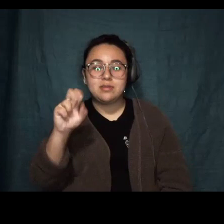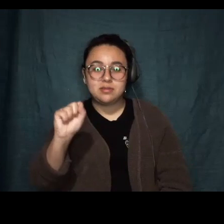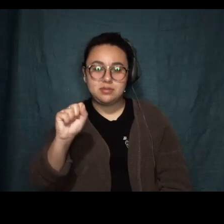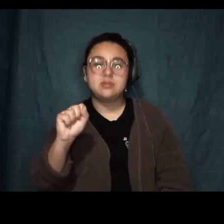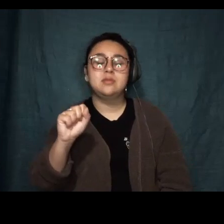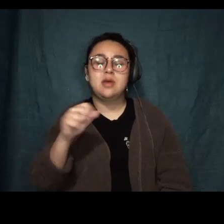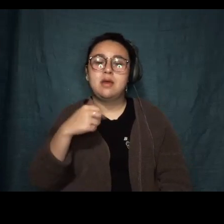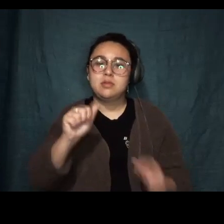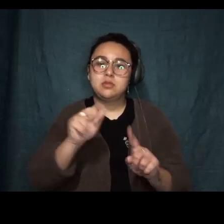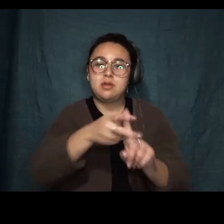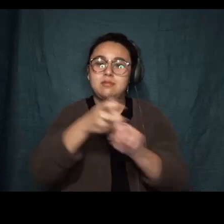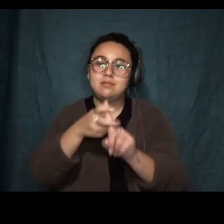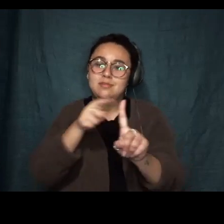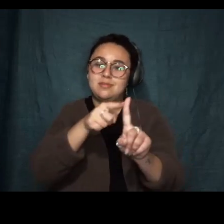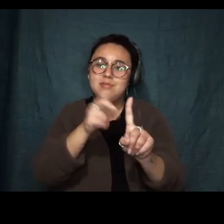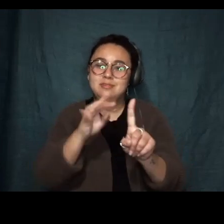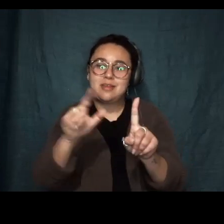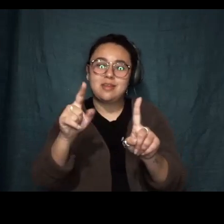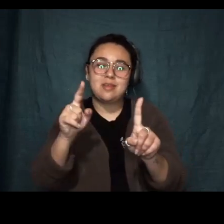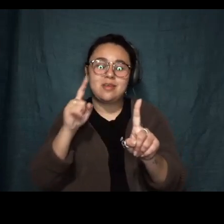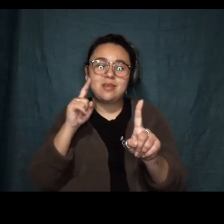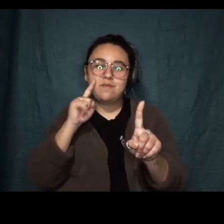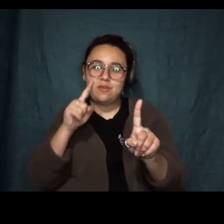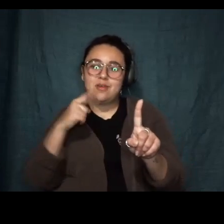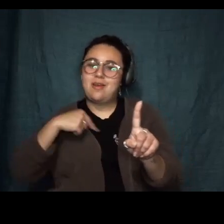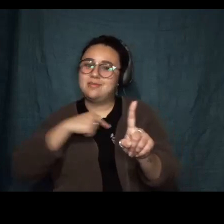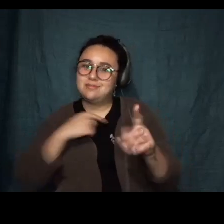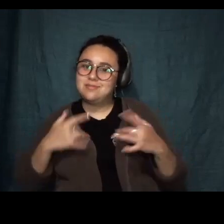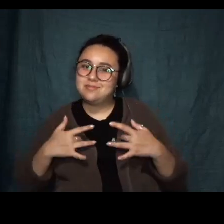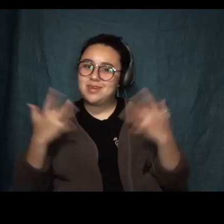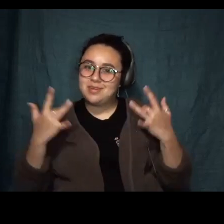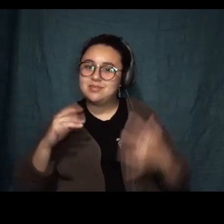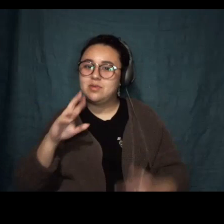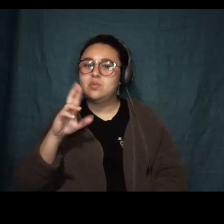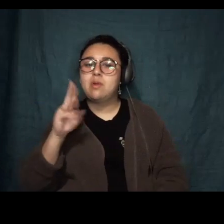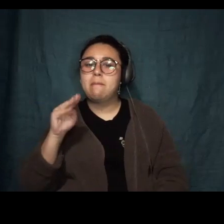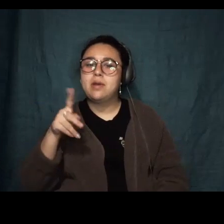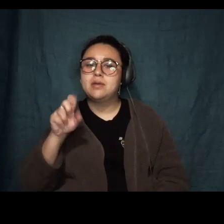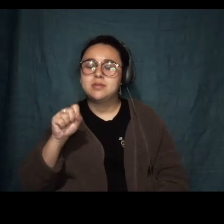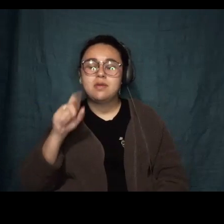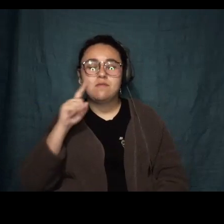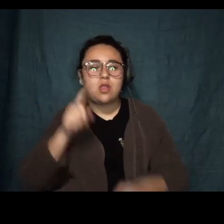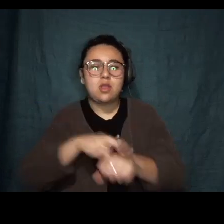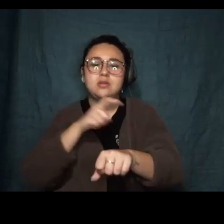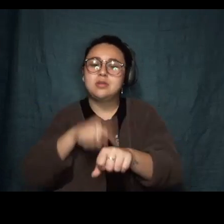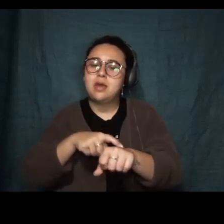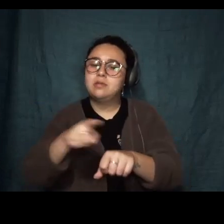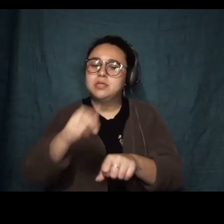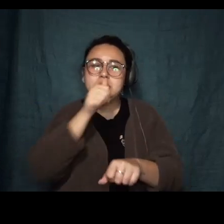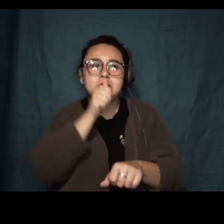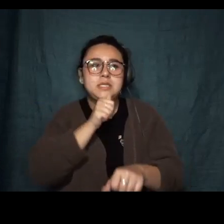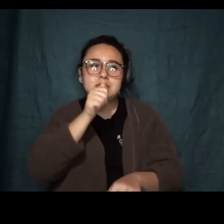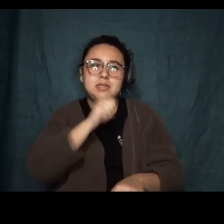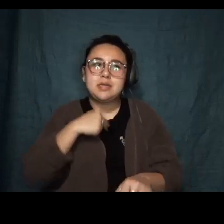Danielle for a rumpus event for a very long time, and I, she has put up very gracefully with my pestering her in her